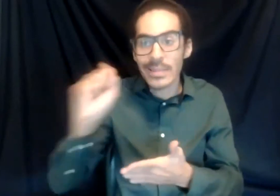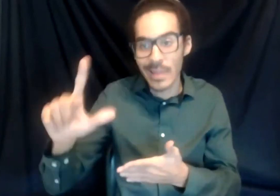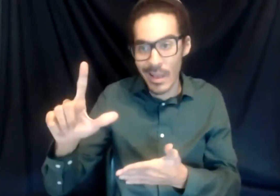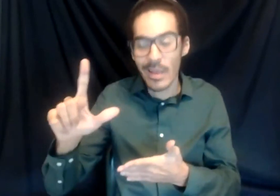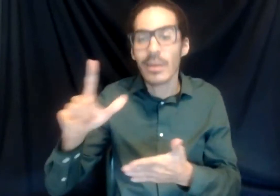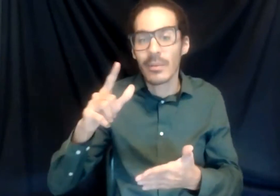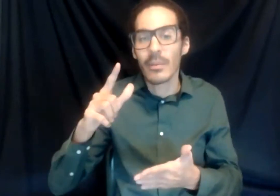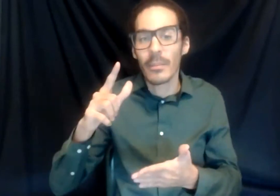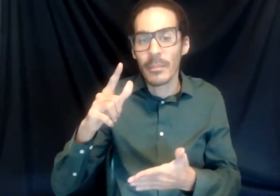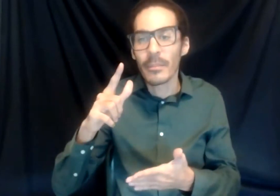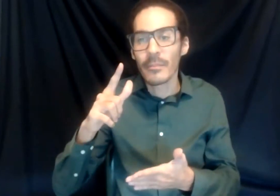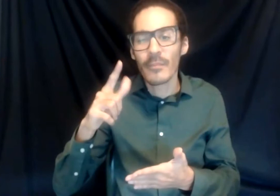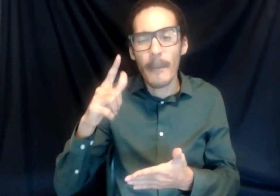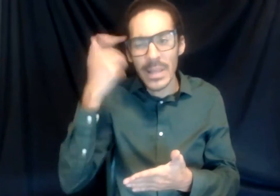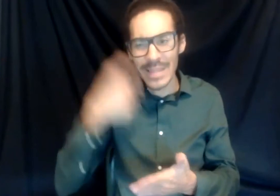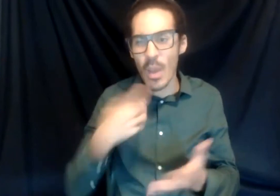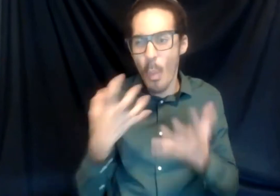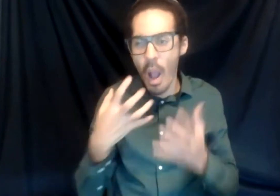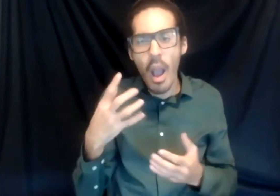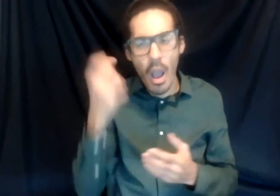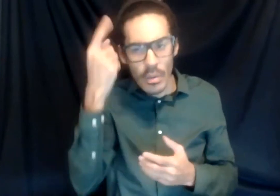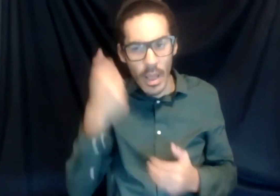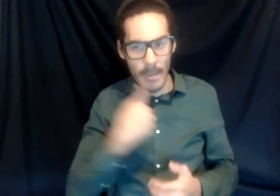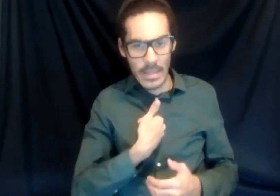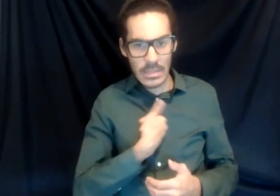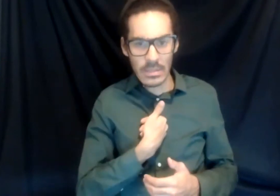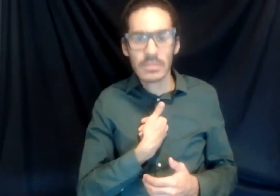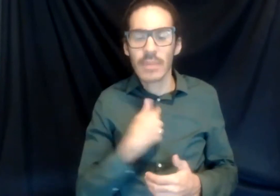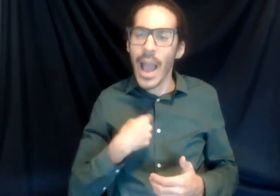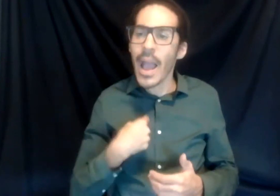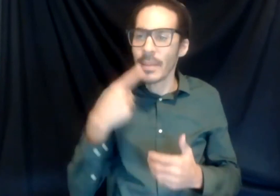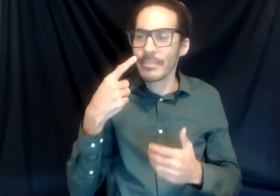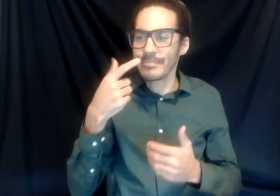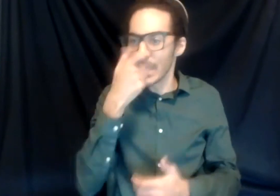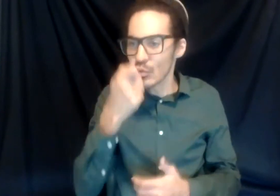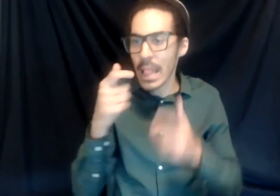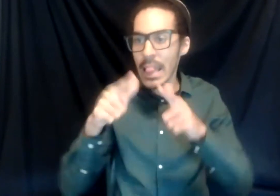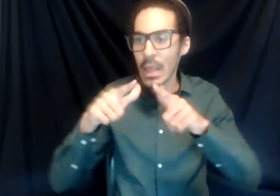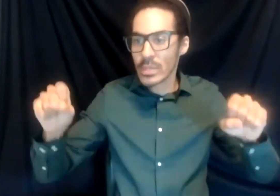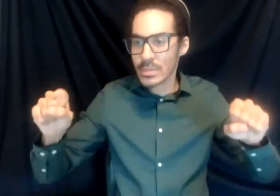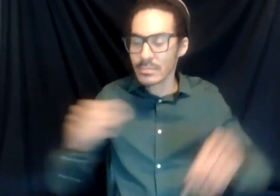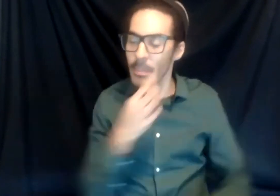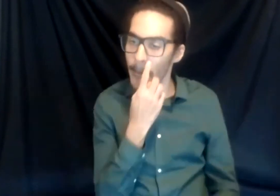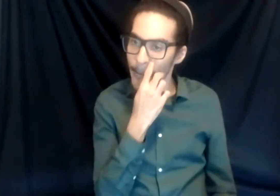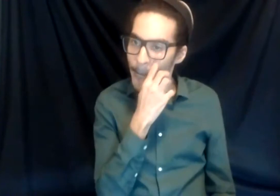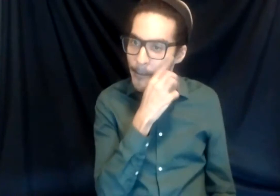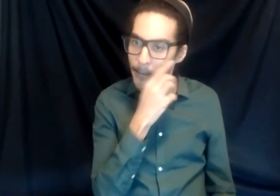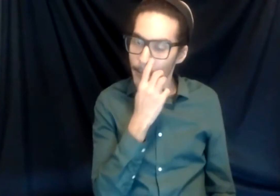understanding because I also just want to learn a different language because I'm interested in linguistics. And so I kind of want to clarify the